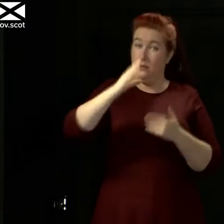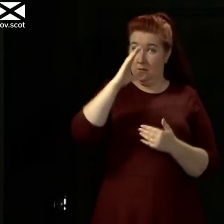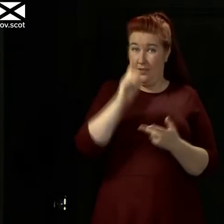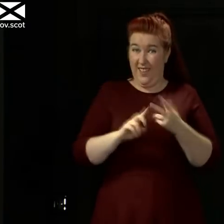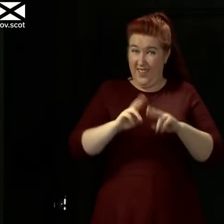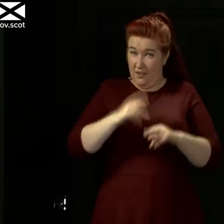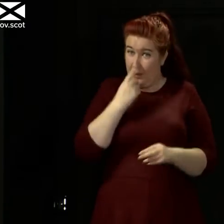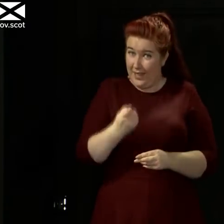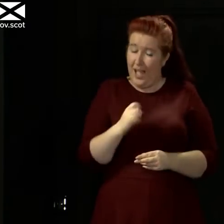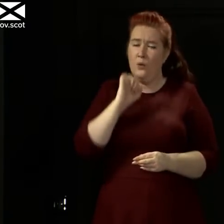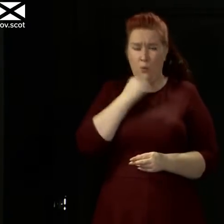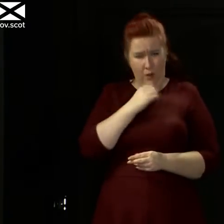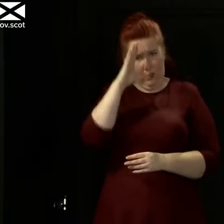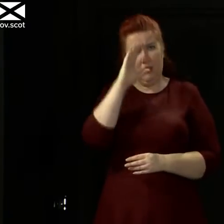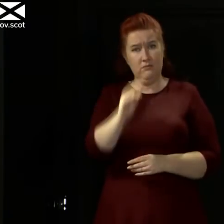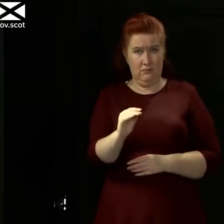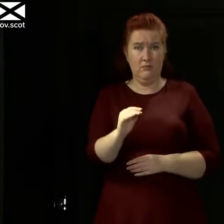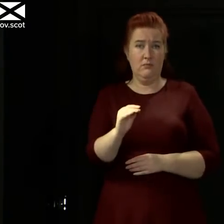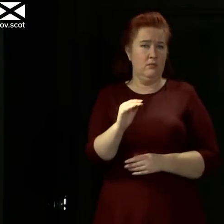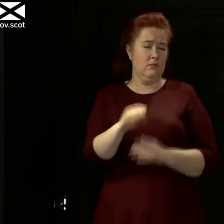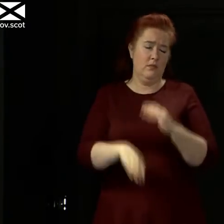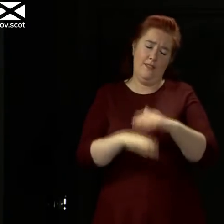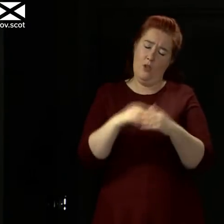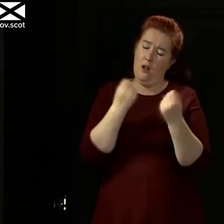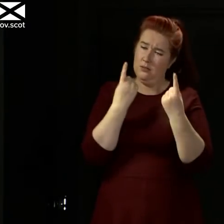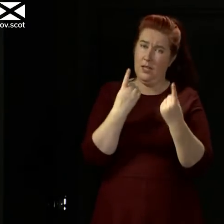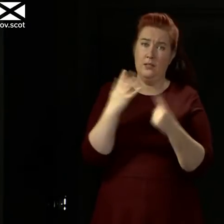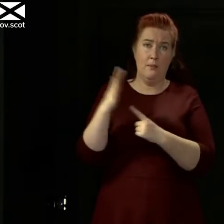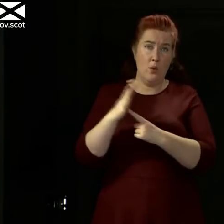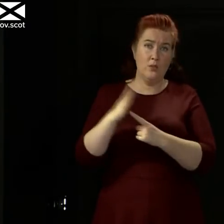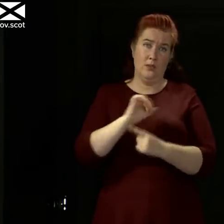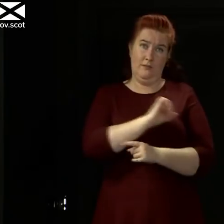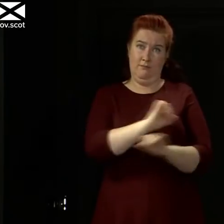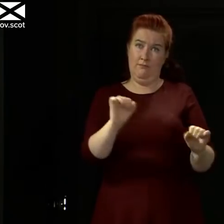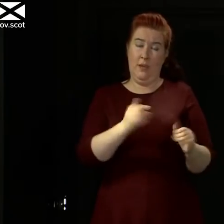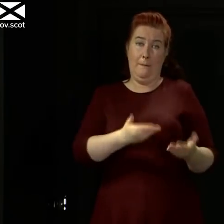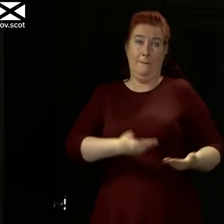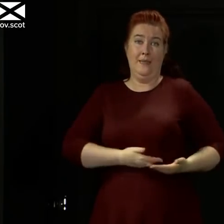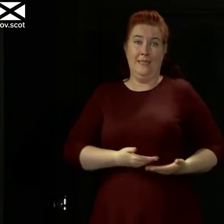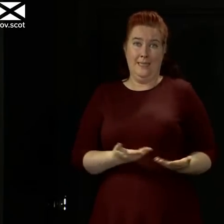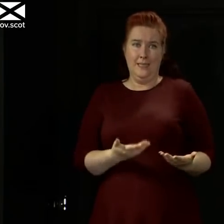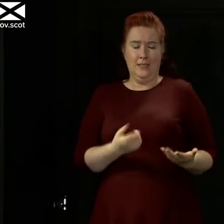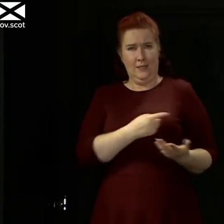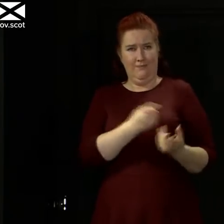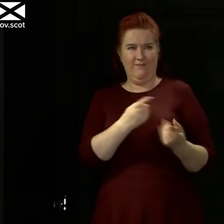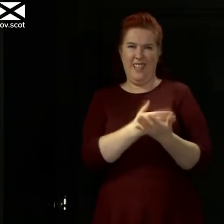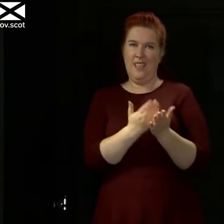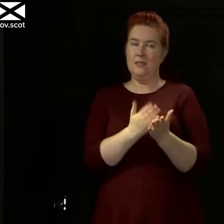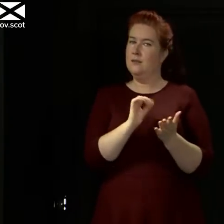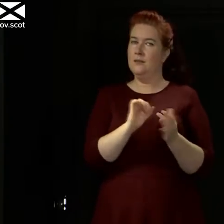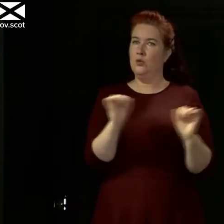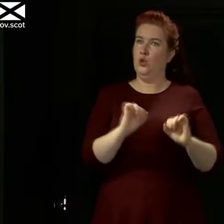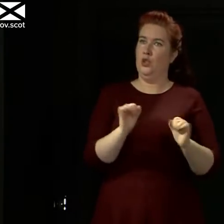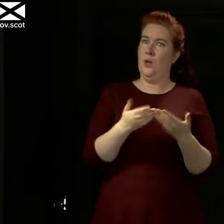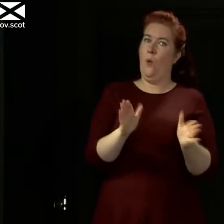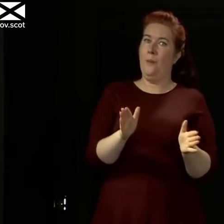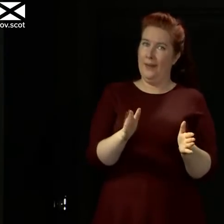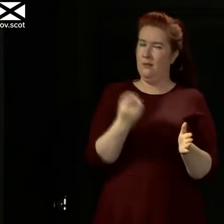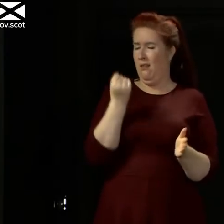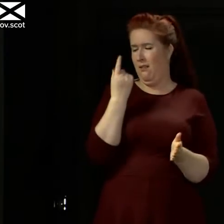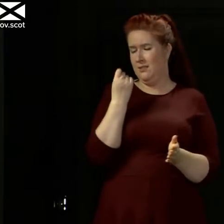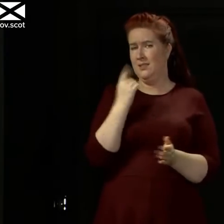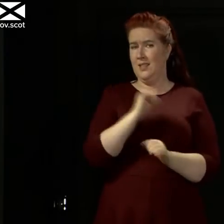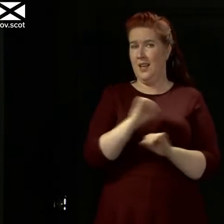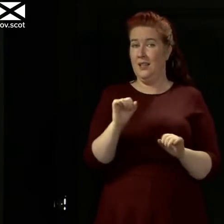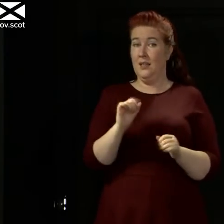Where we can do that, we will do that because I absolutely understand the importance to businesses in sectors that are not reopened yet, but